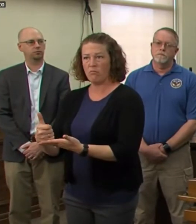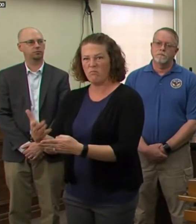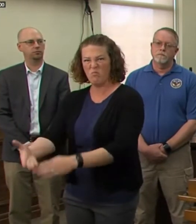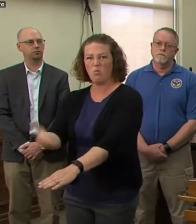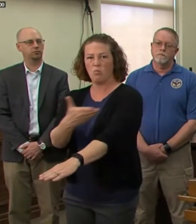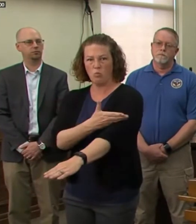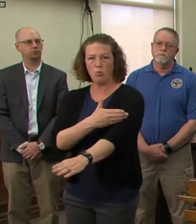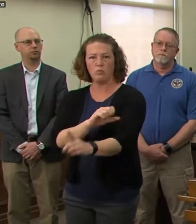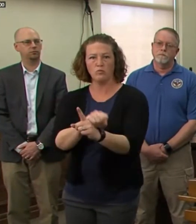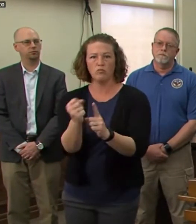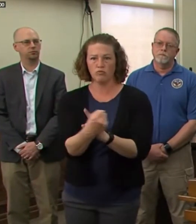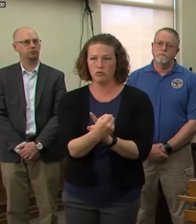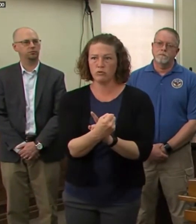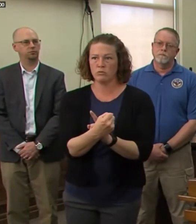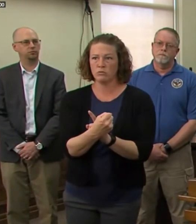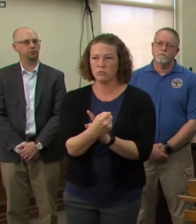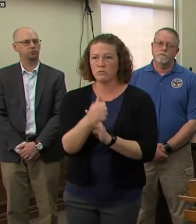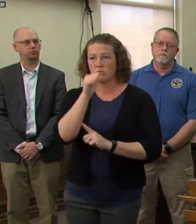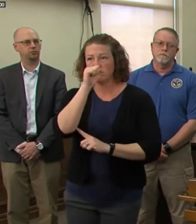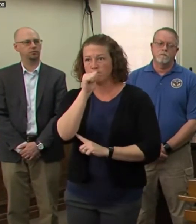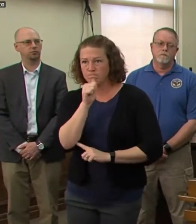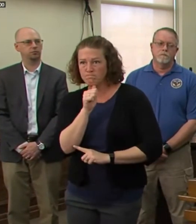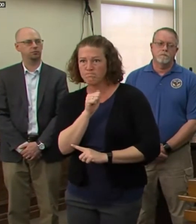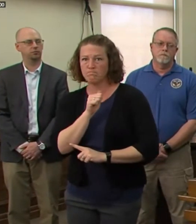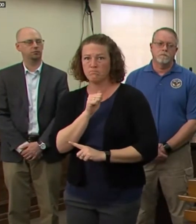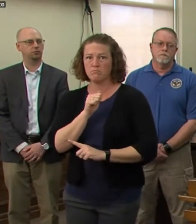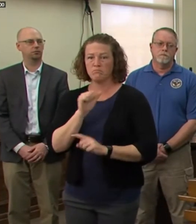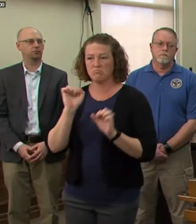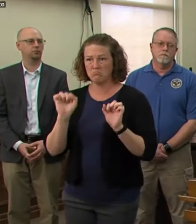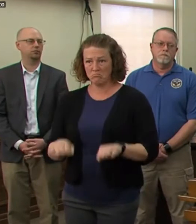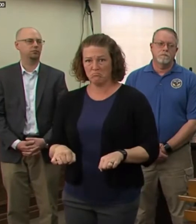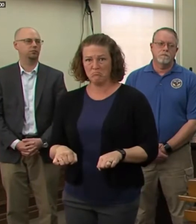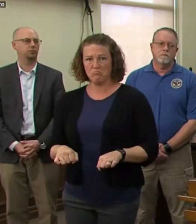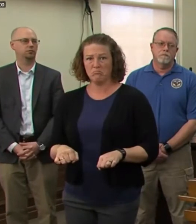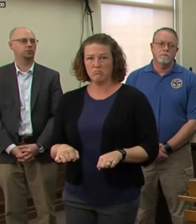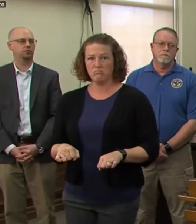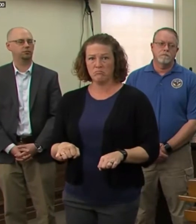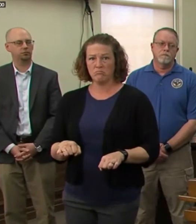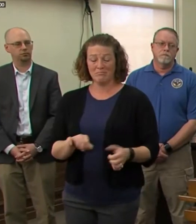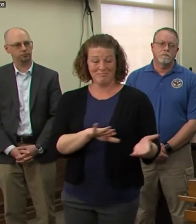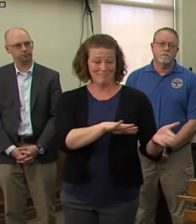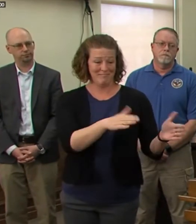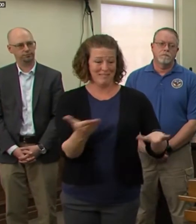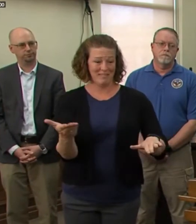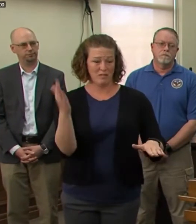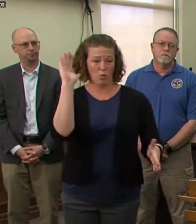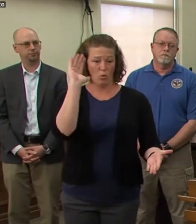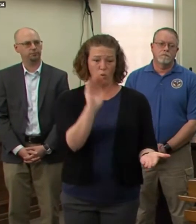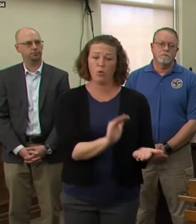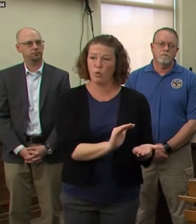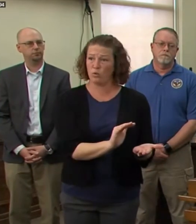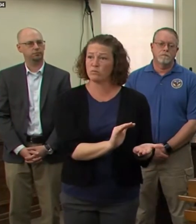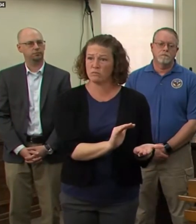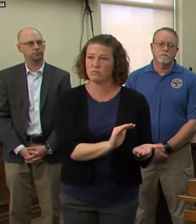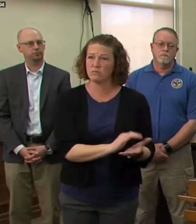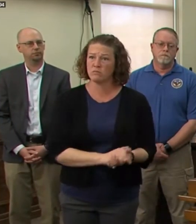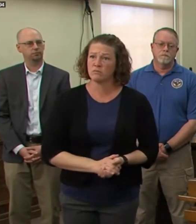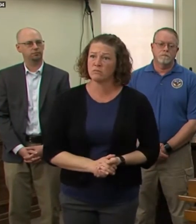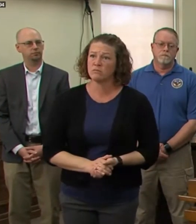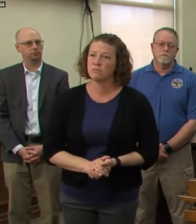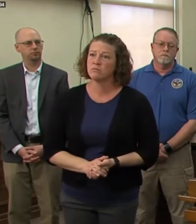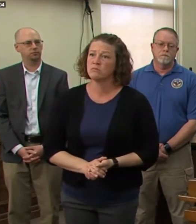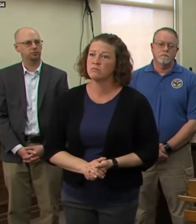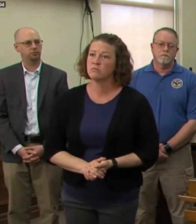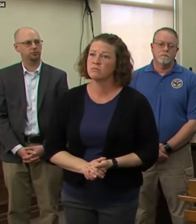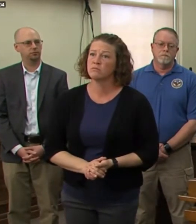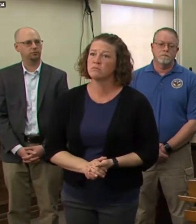situation with the lowest loss of precious lives as possible. And now